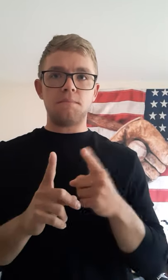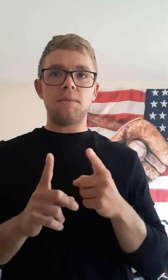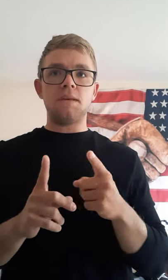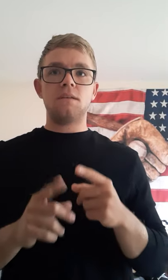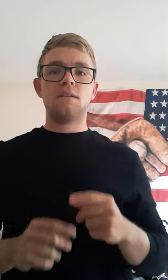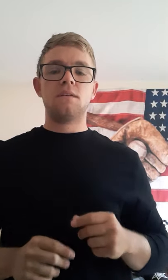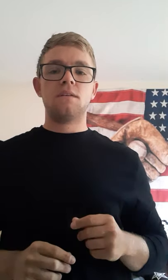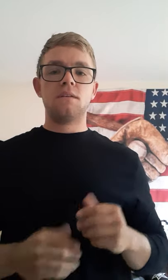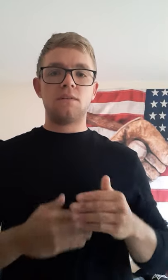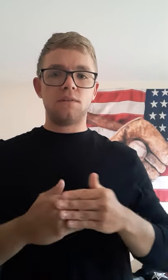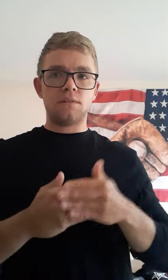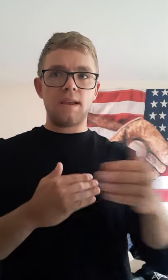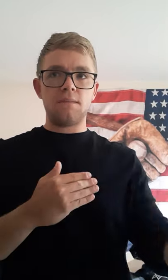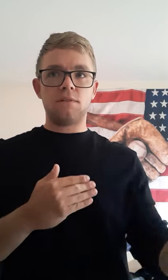meet her neighbor.